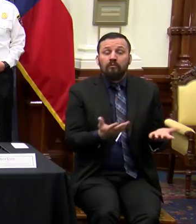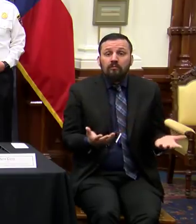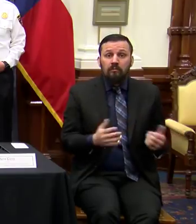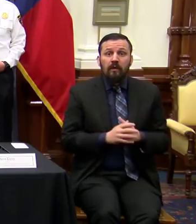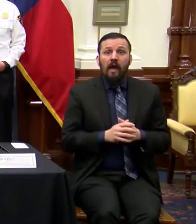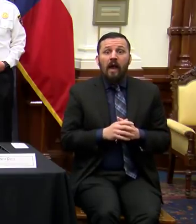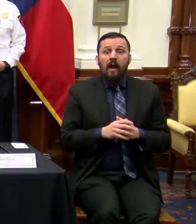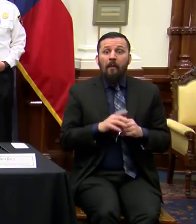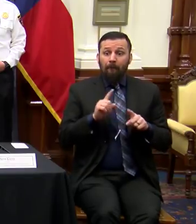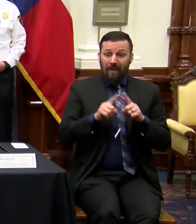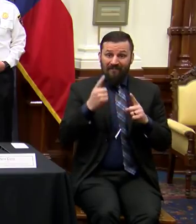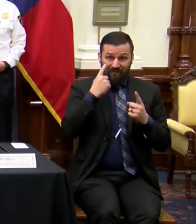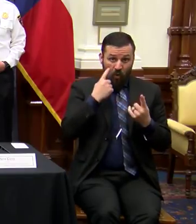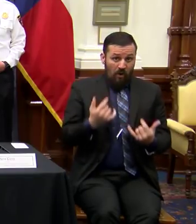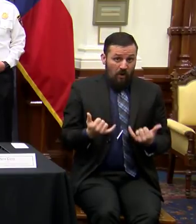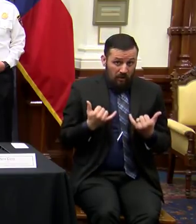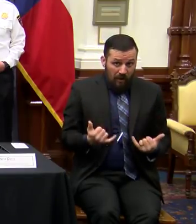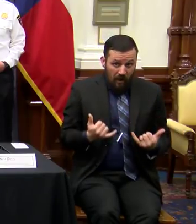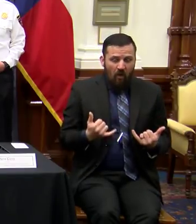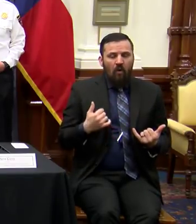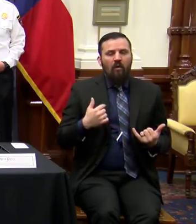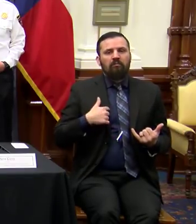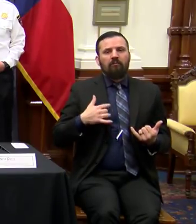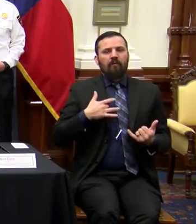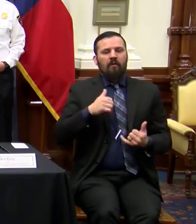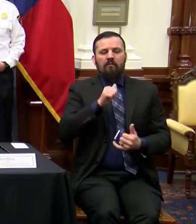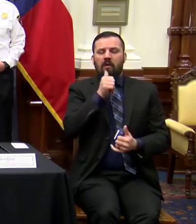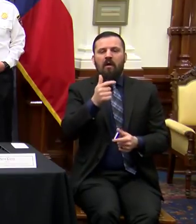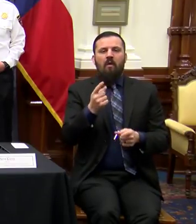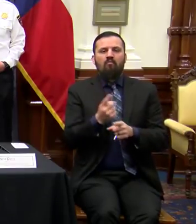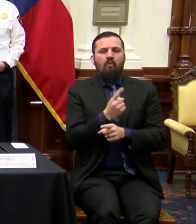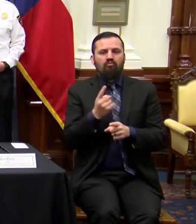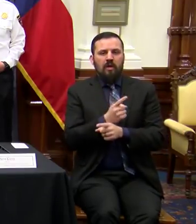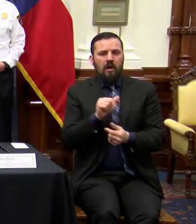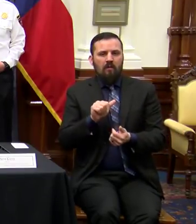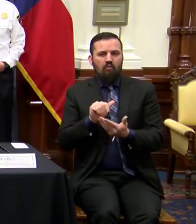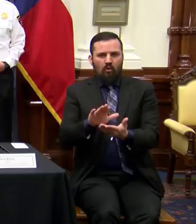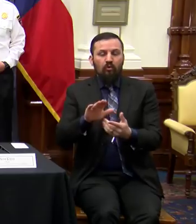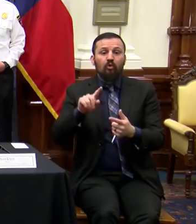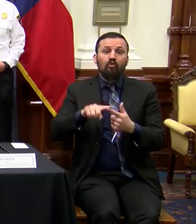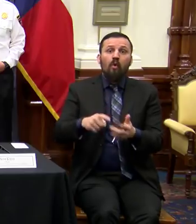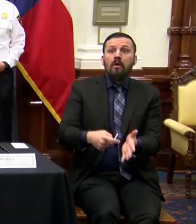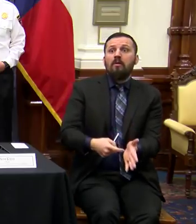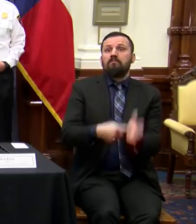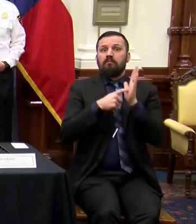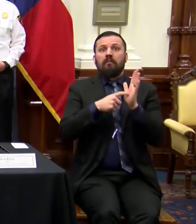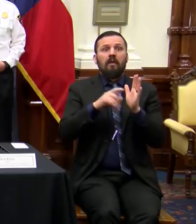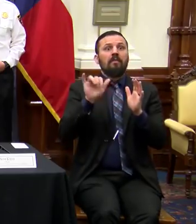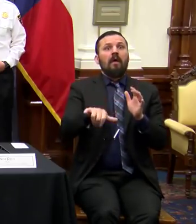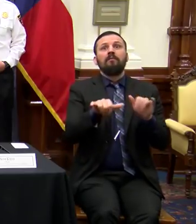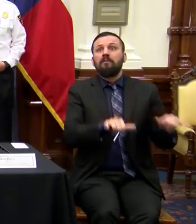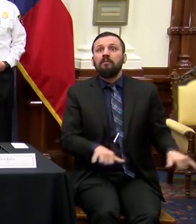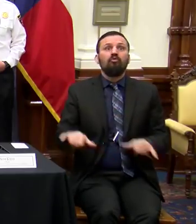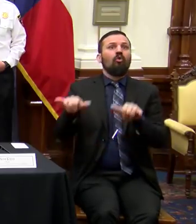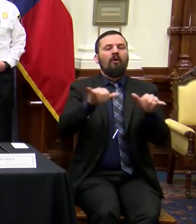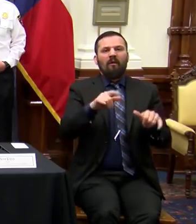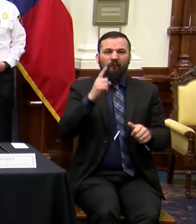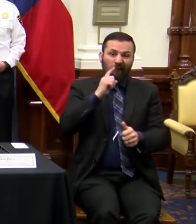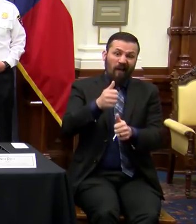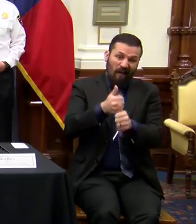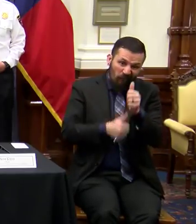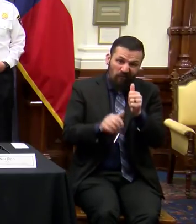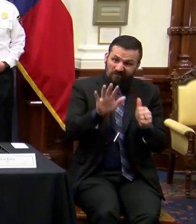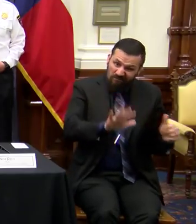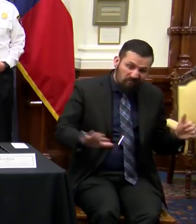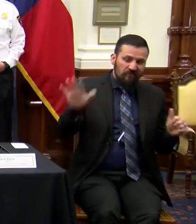But at this time, it is not the appropriate approach to mandate that same strict standard across every area of the state,